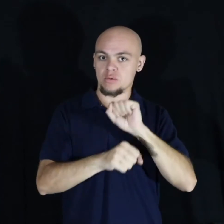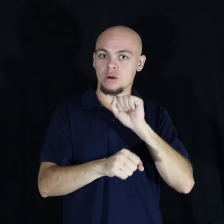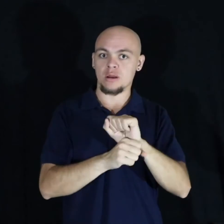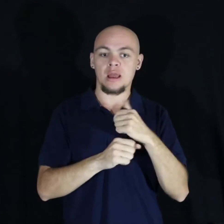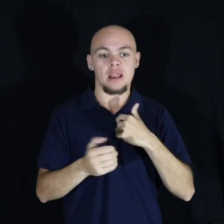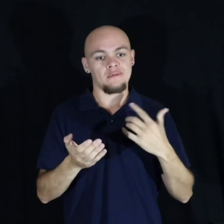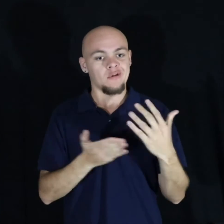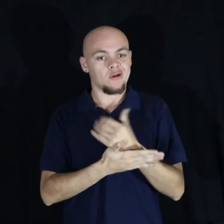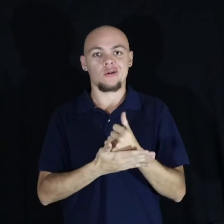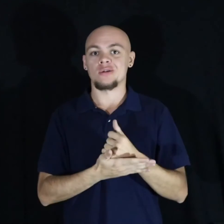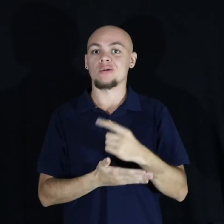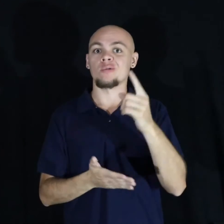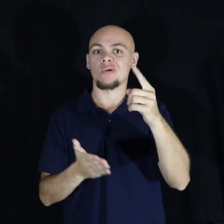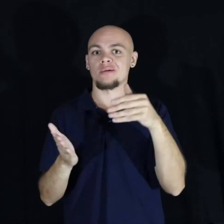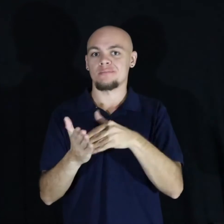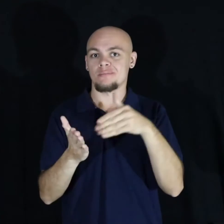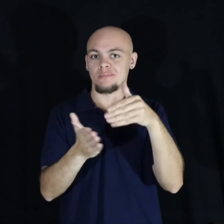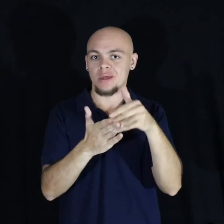million dollars.